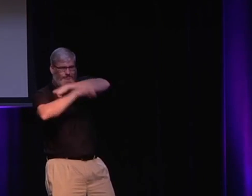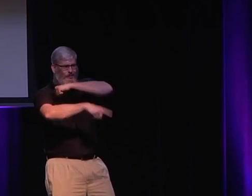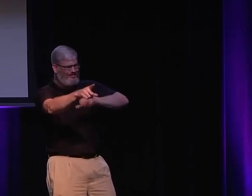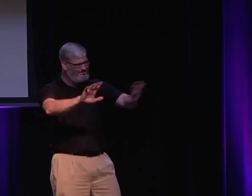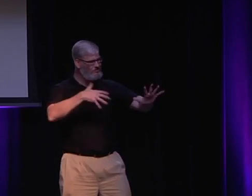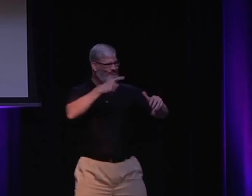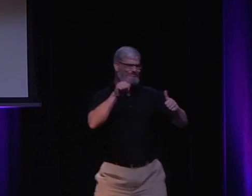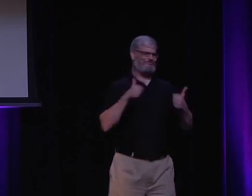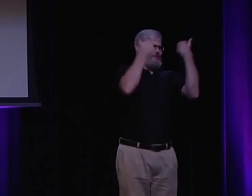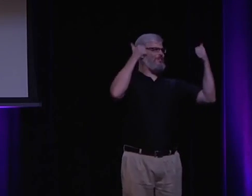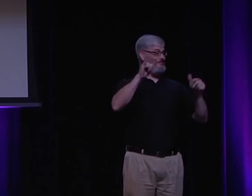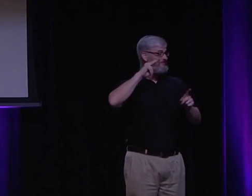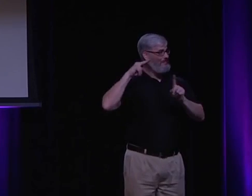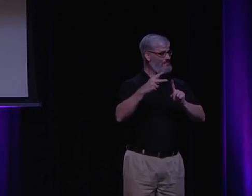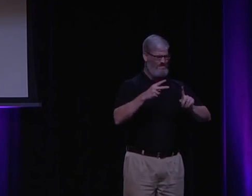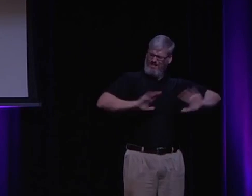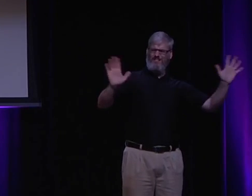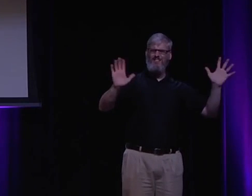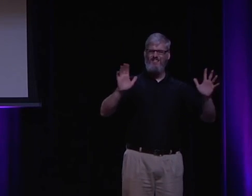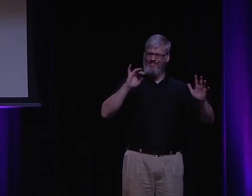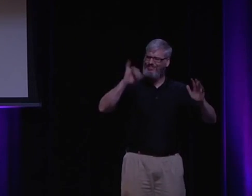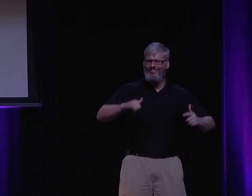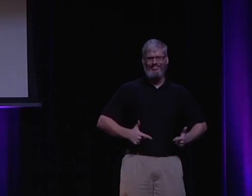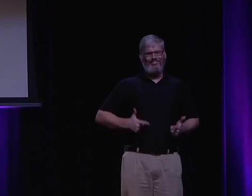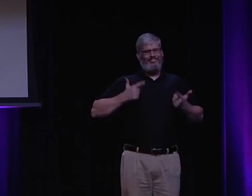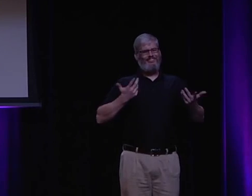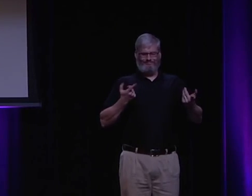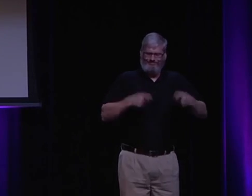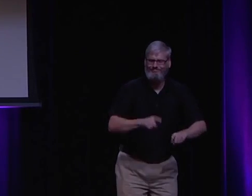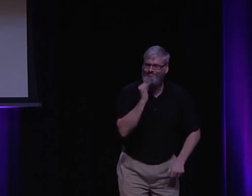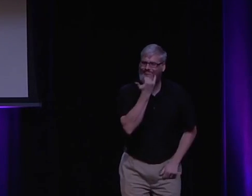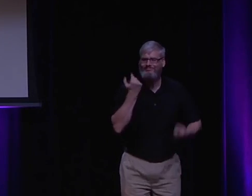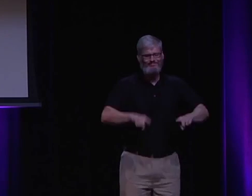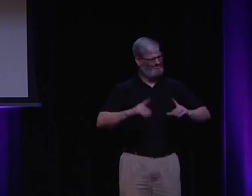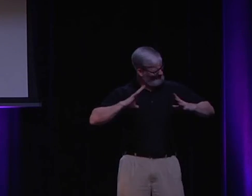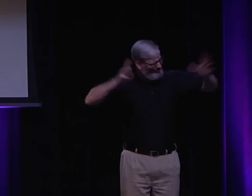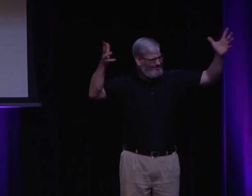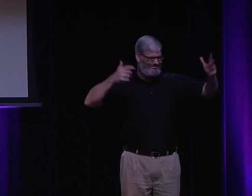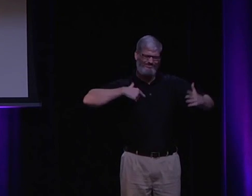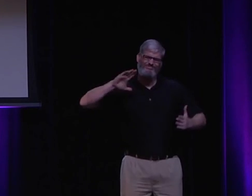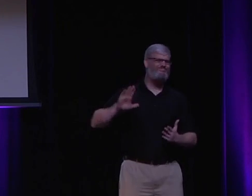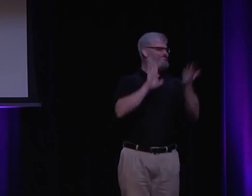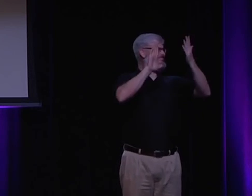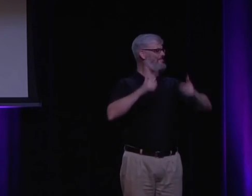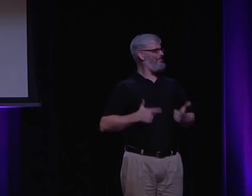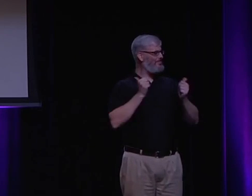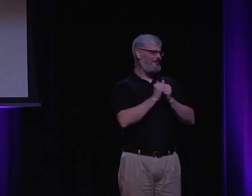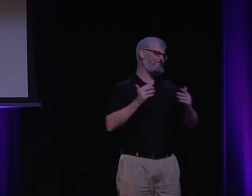and everyone thinks, oh, that's so awful, and Christians say, well, that's God punishing you, you know. That's not true. And it's